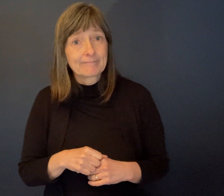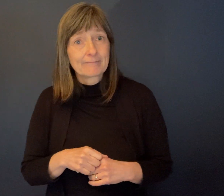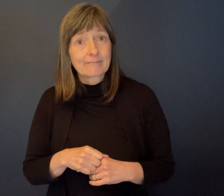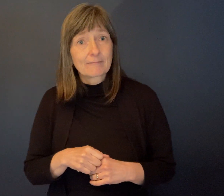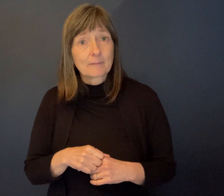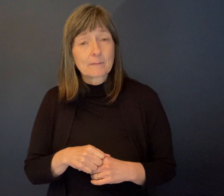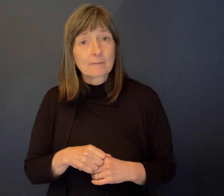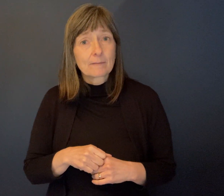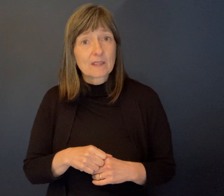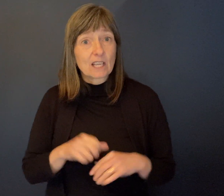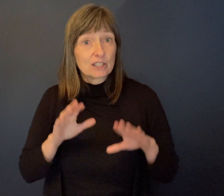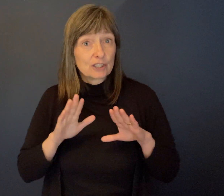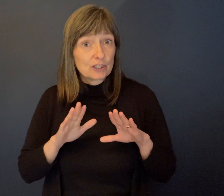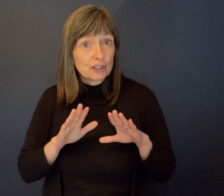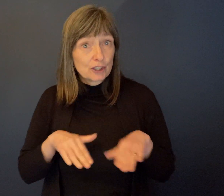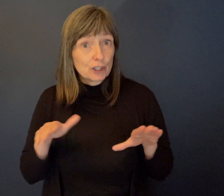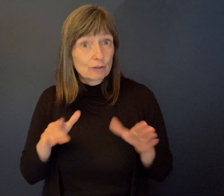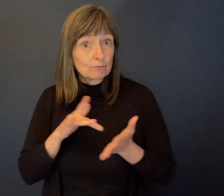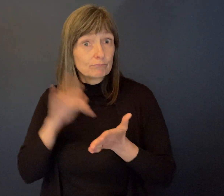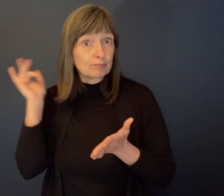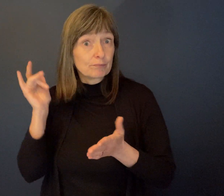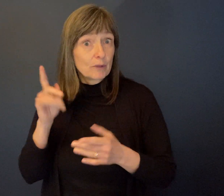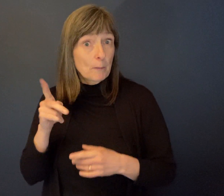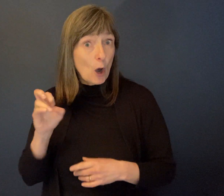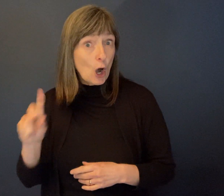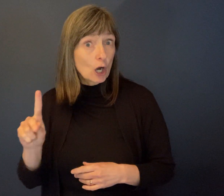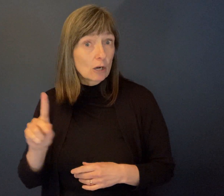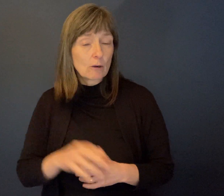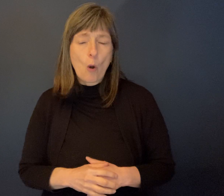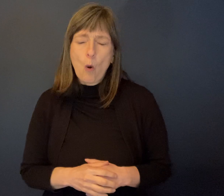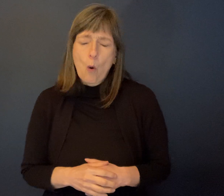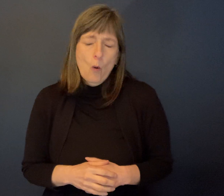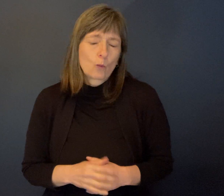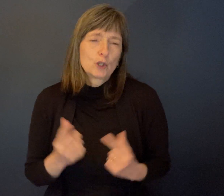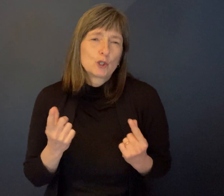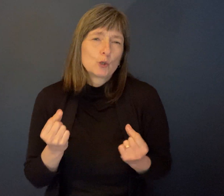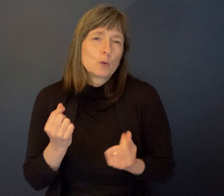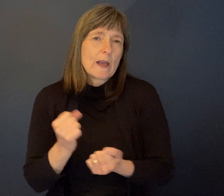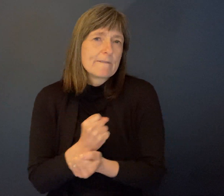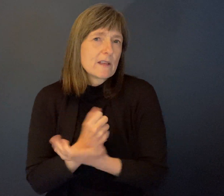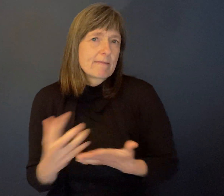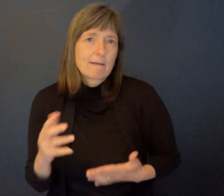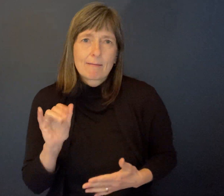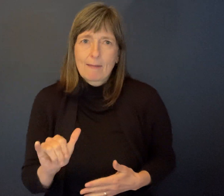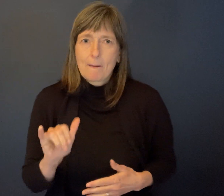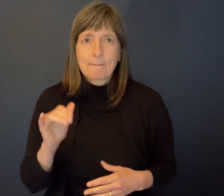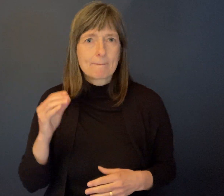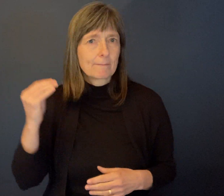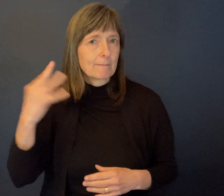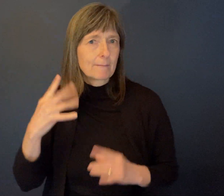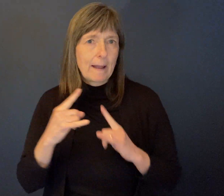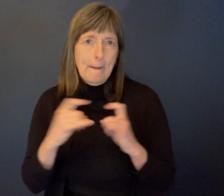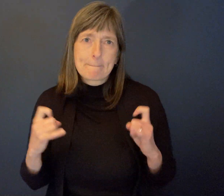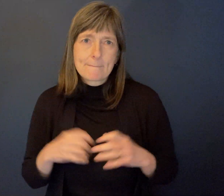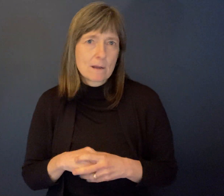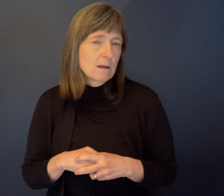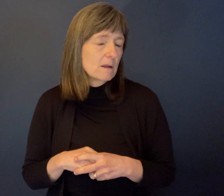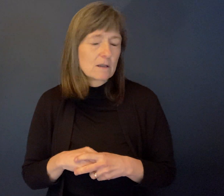a good advantage of that too? We had every advantage you could possibly think of. That park was well used by the children at the